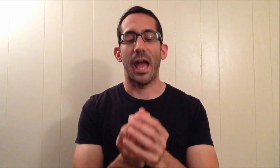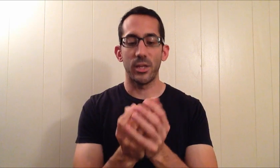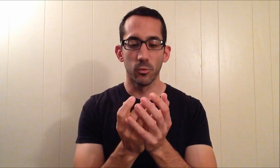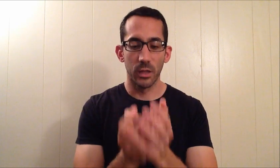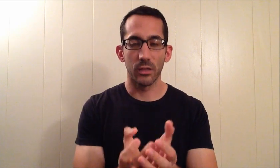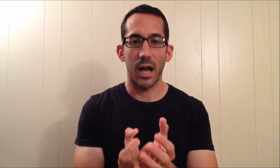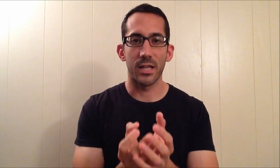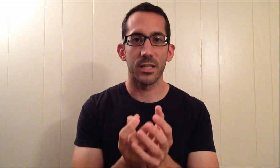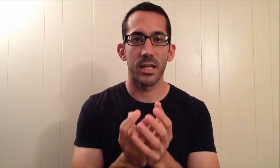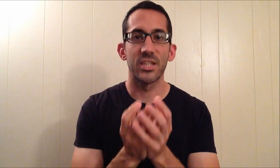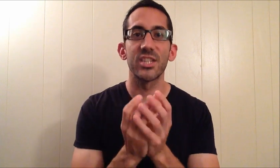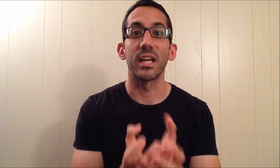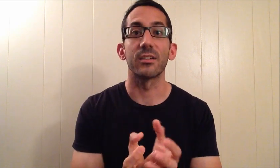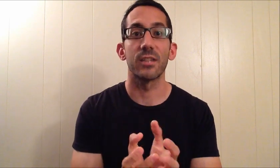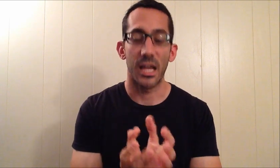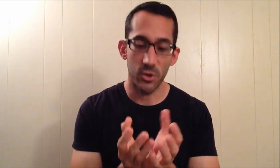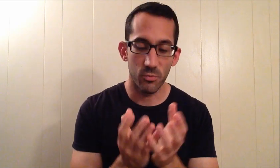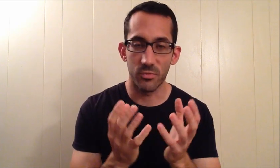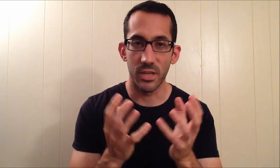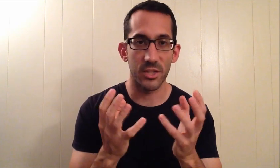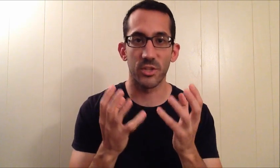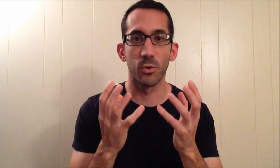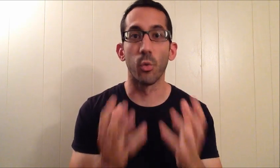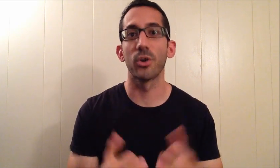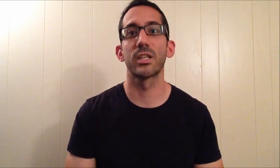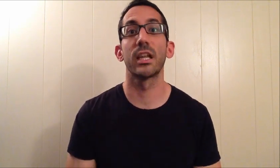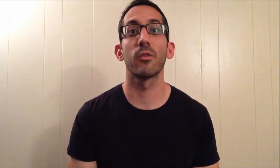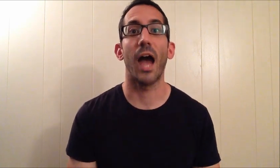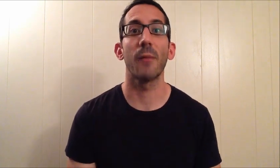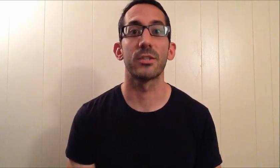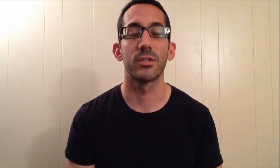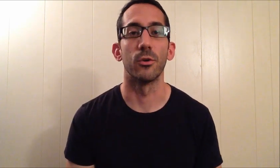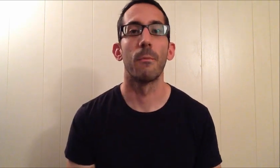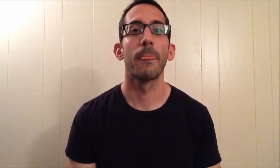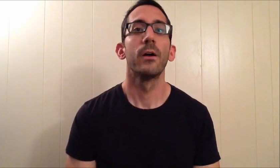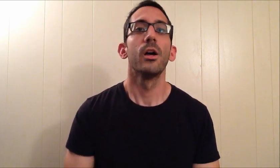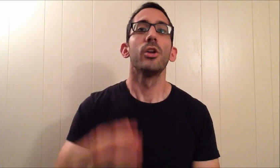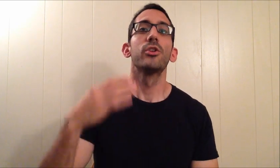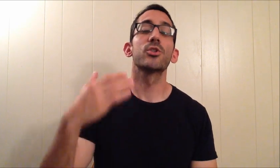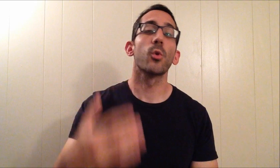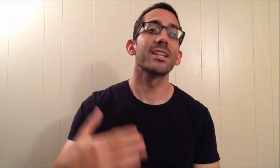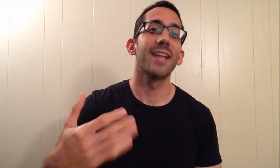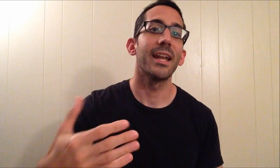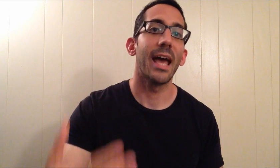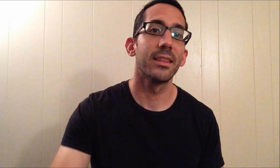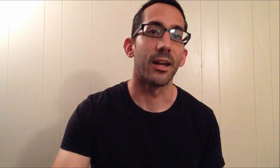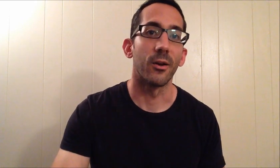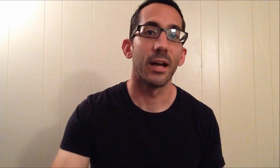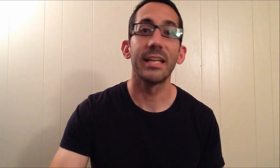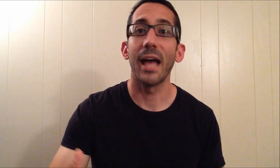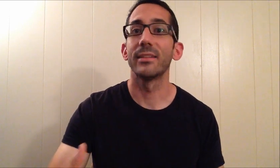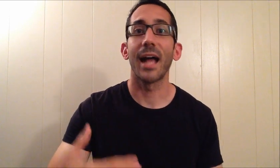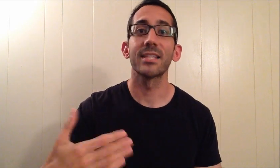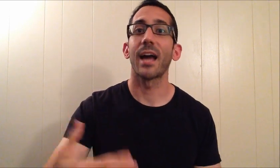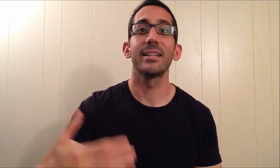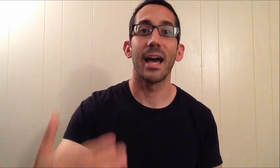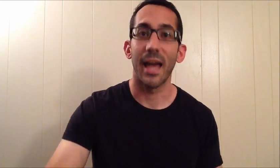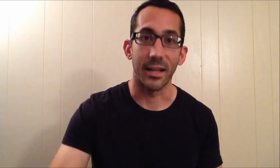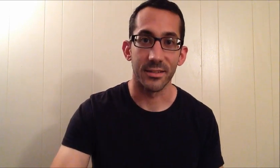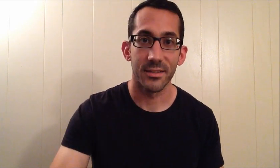and you realize it stinks and it's the worst thing that ever happened to you, the story does not end there. Again, that's not a dead end.